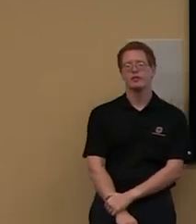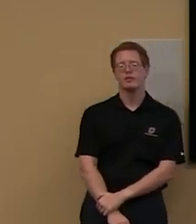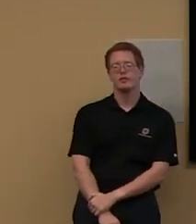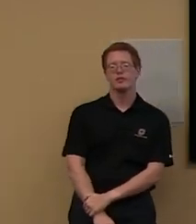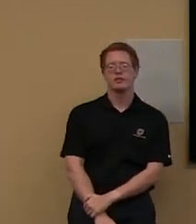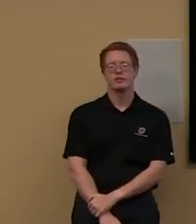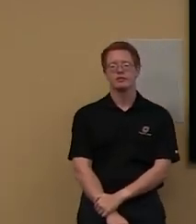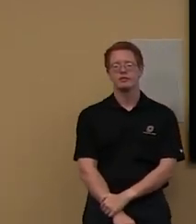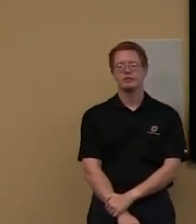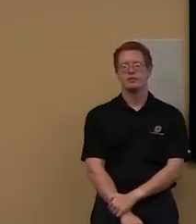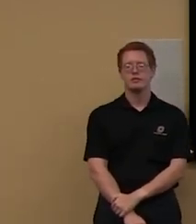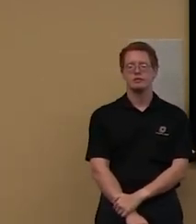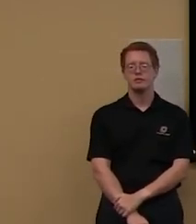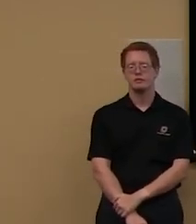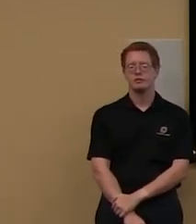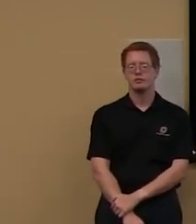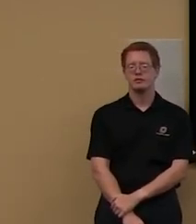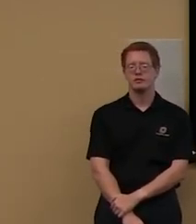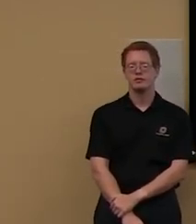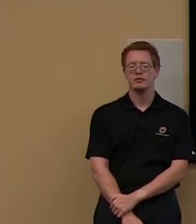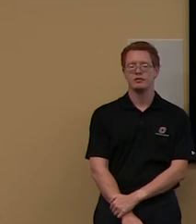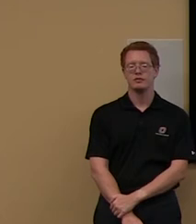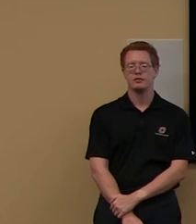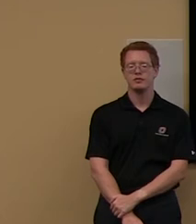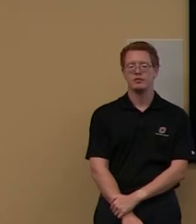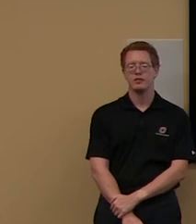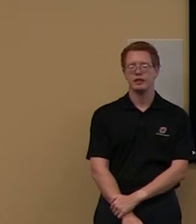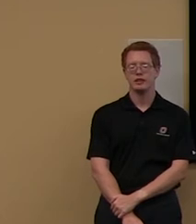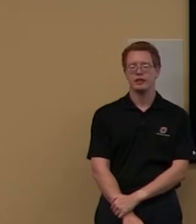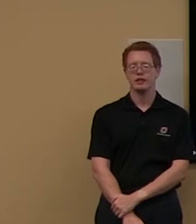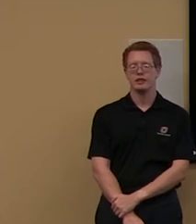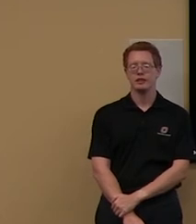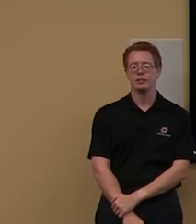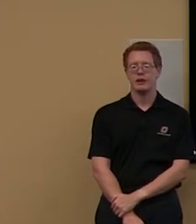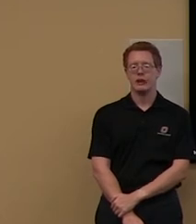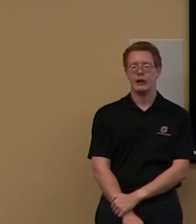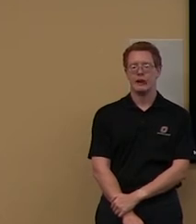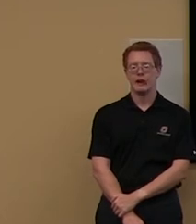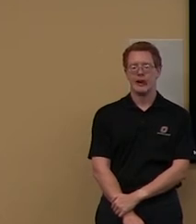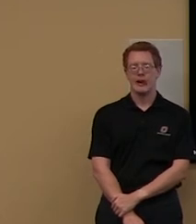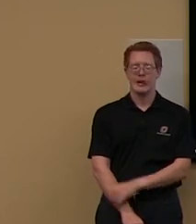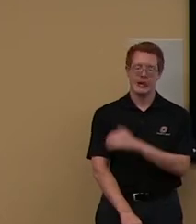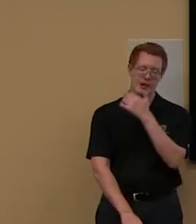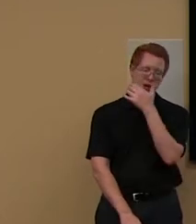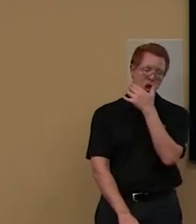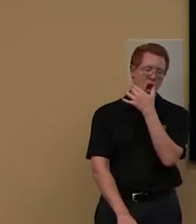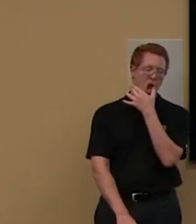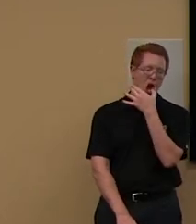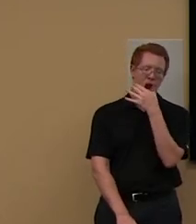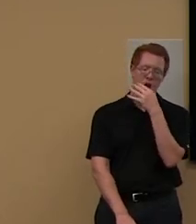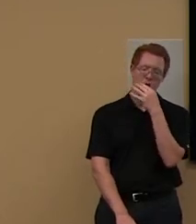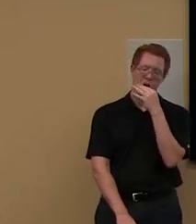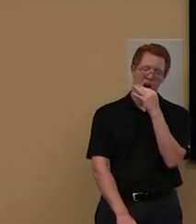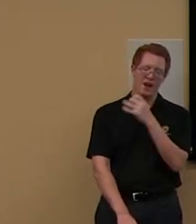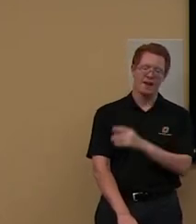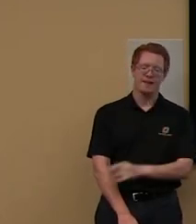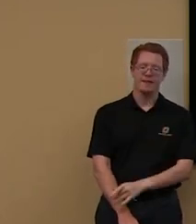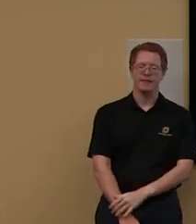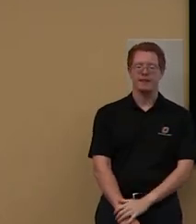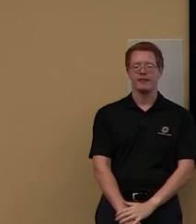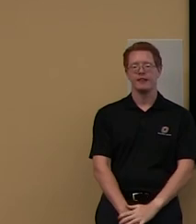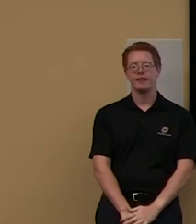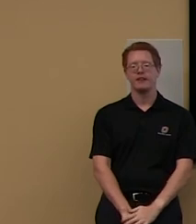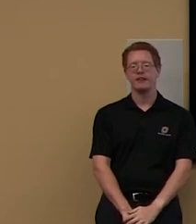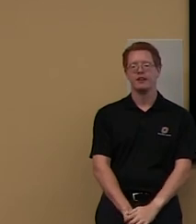to look at the files, the document. So if there's a specific, like, a chapter, I want to, like, a review